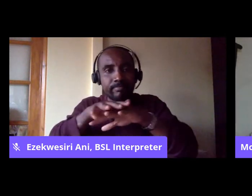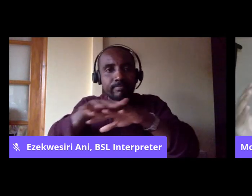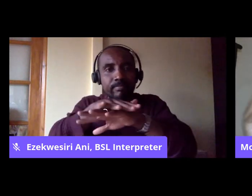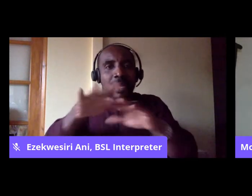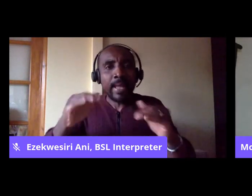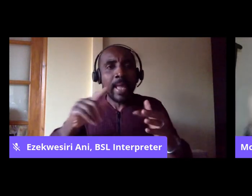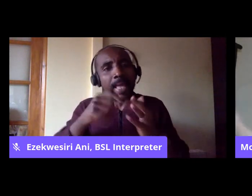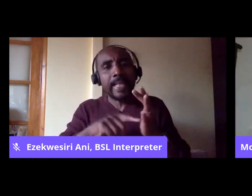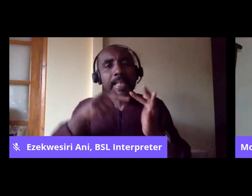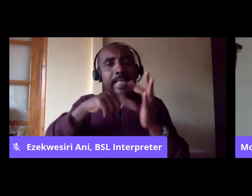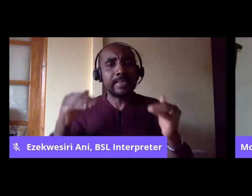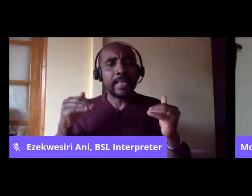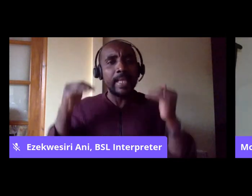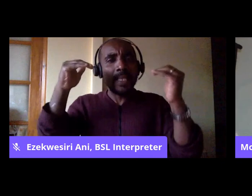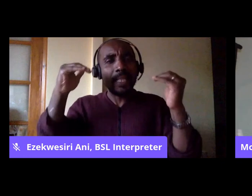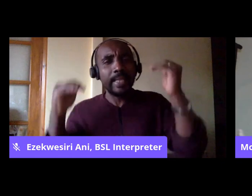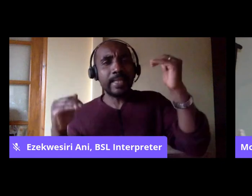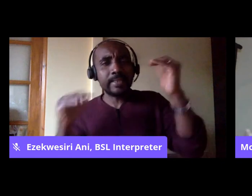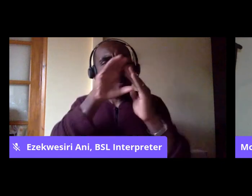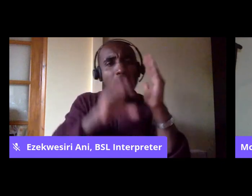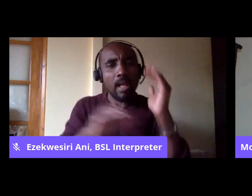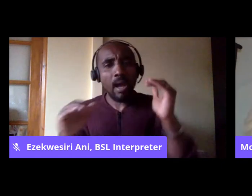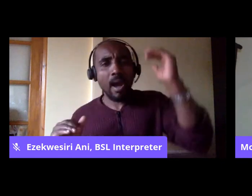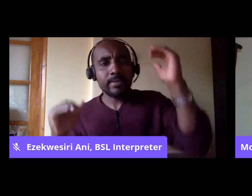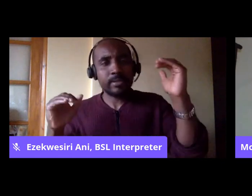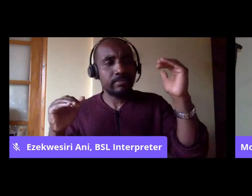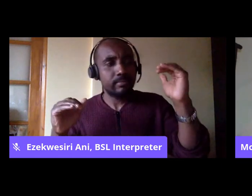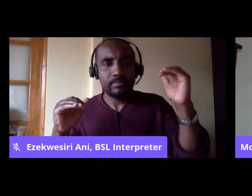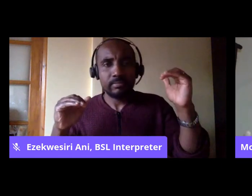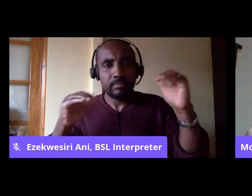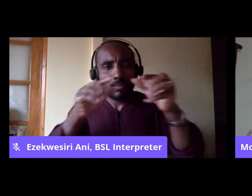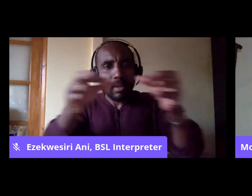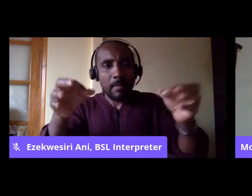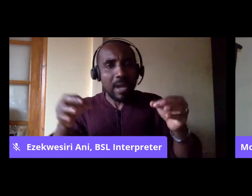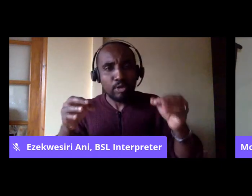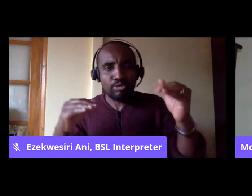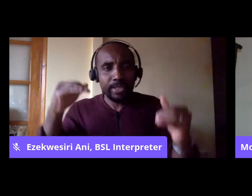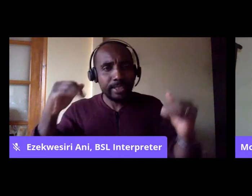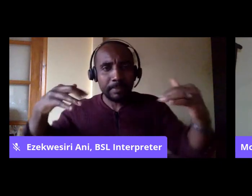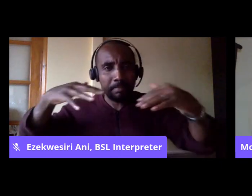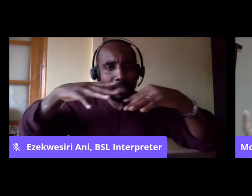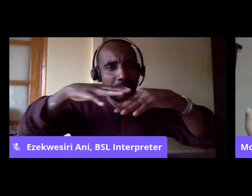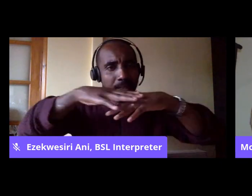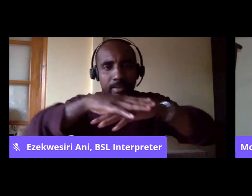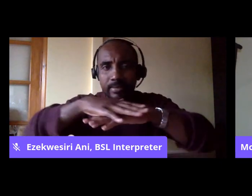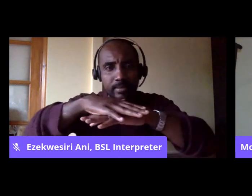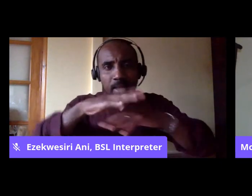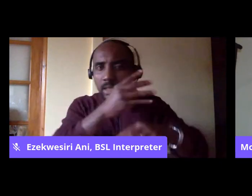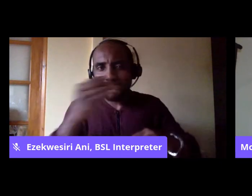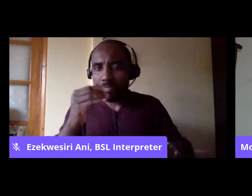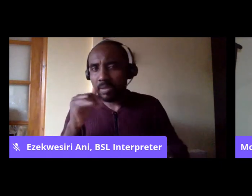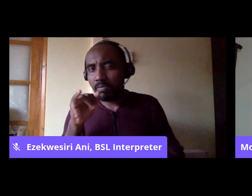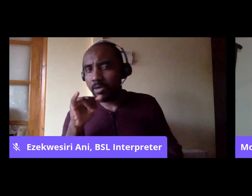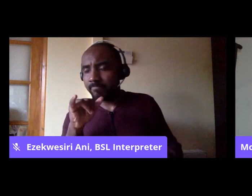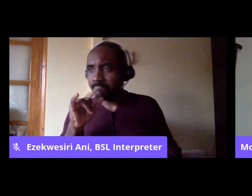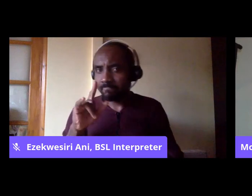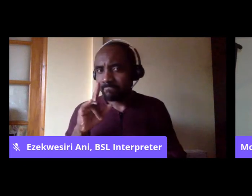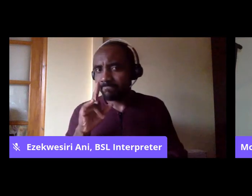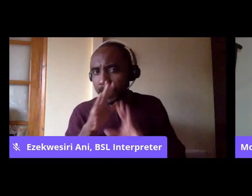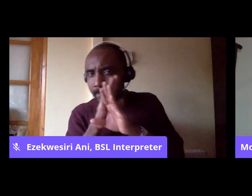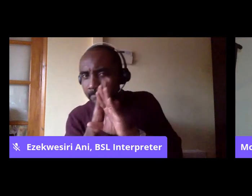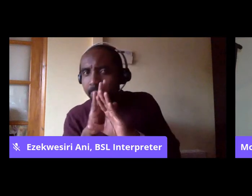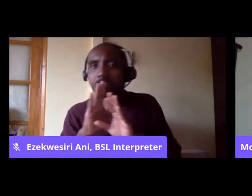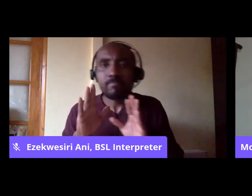are and who the elite aren't, that's opened up. And there are people playing games. And so there were moments when, you know, before